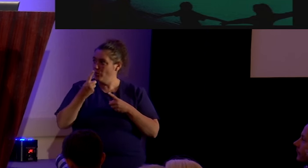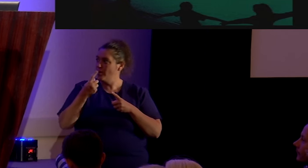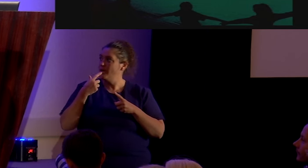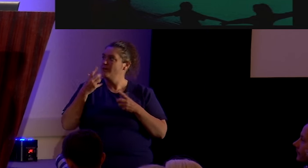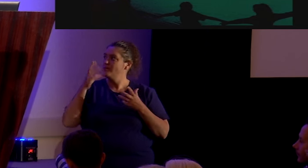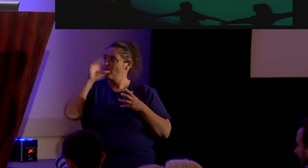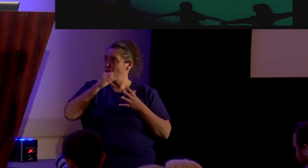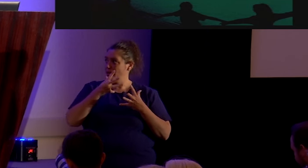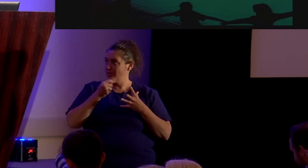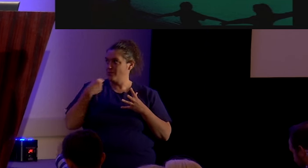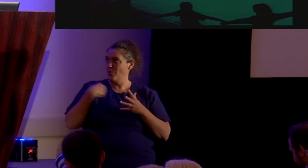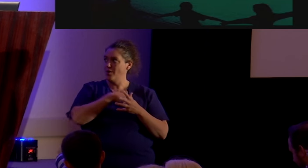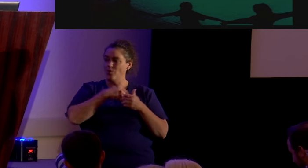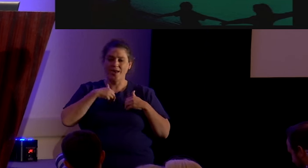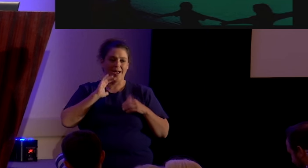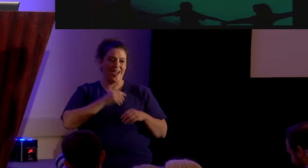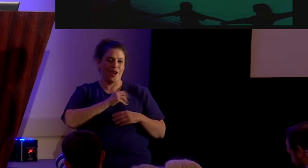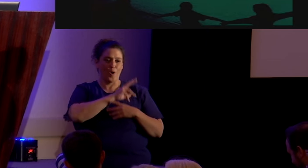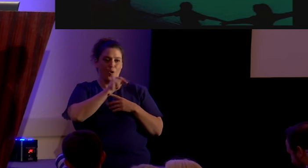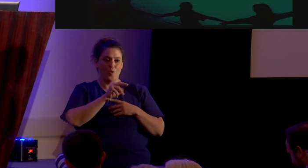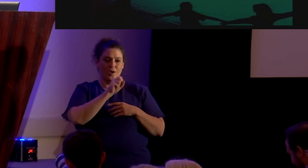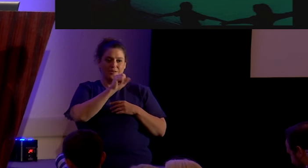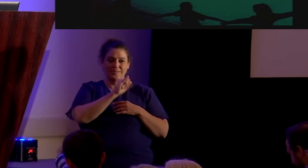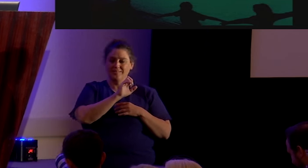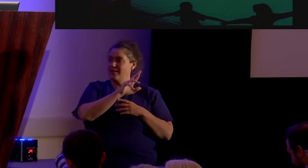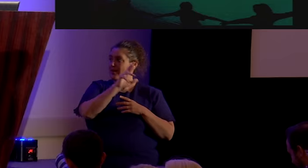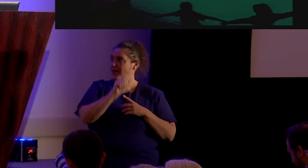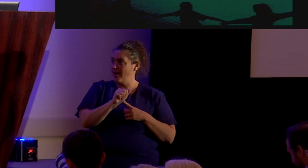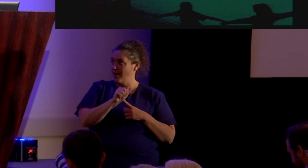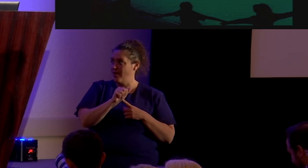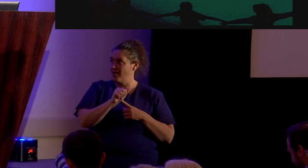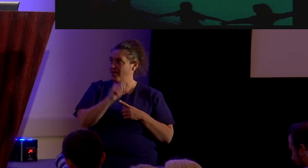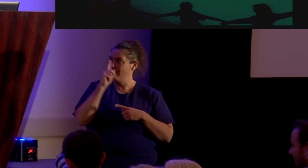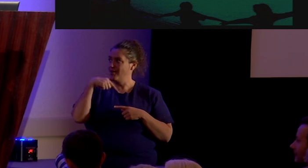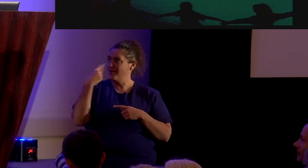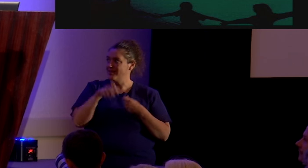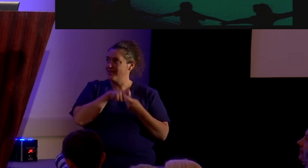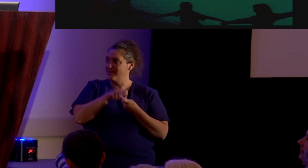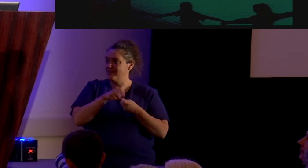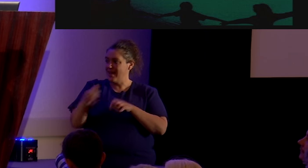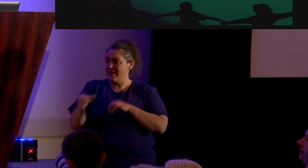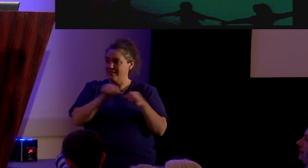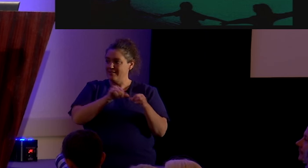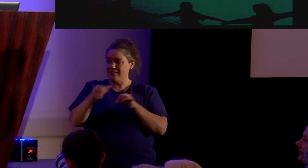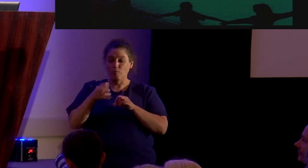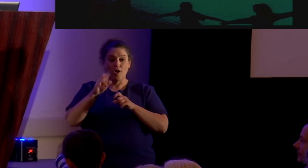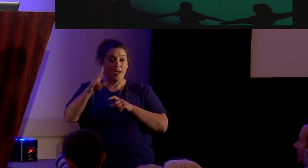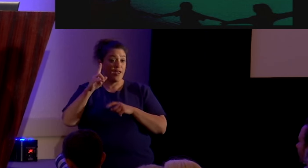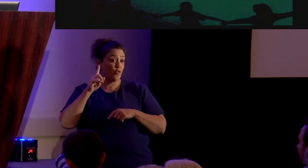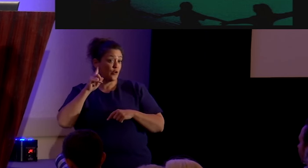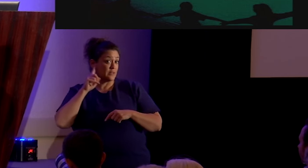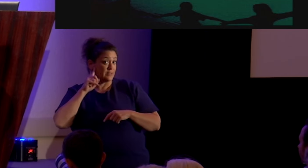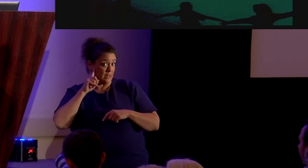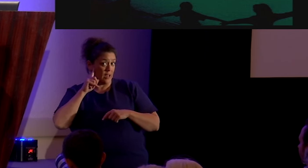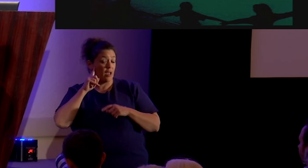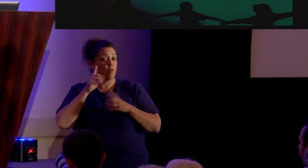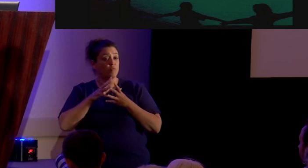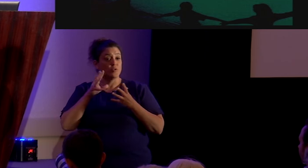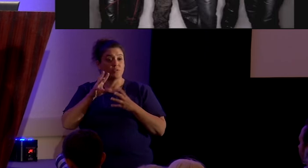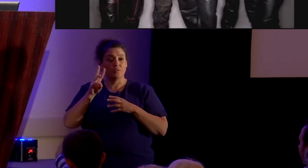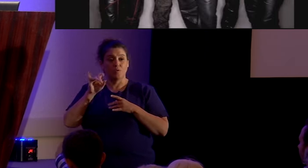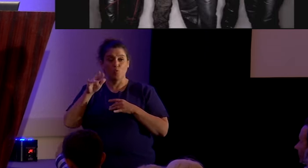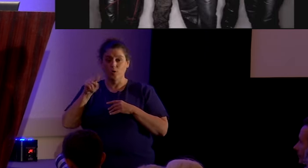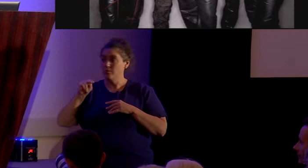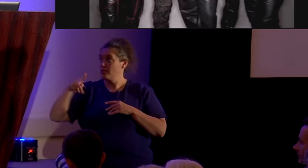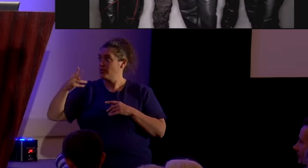guess what we had it their name was sierra packaged exactly the same way and their vocal sound was just like wilson